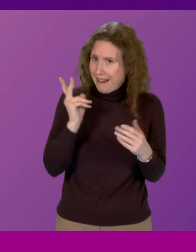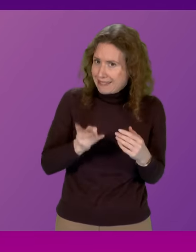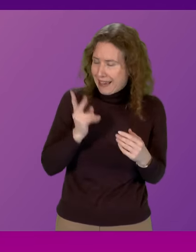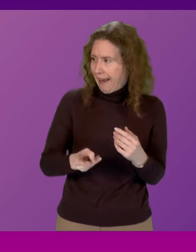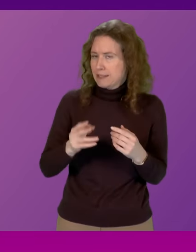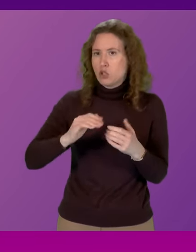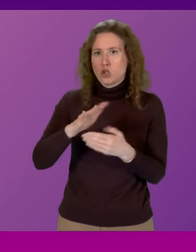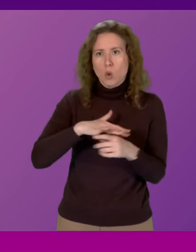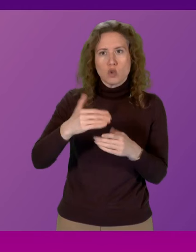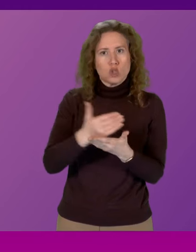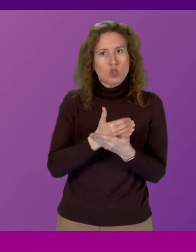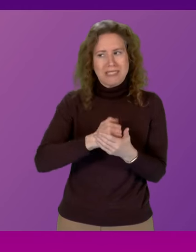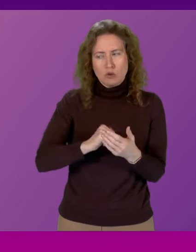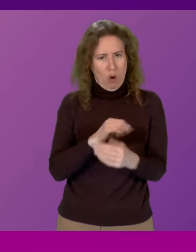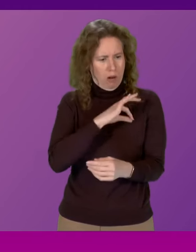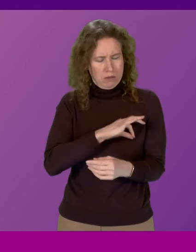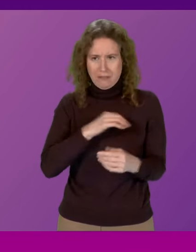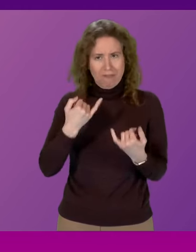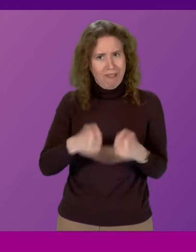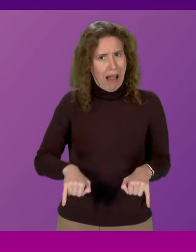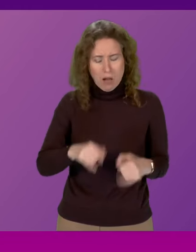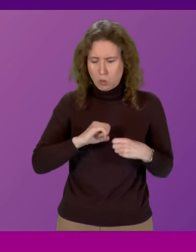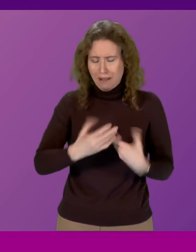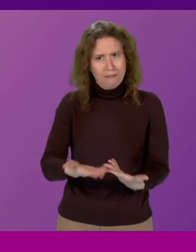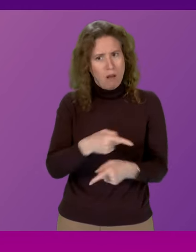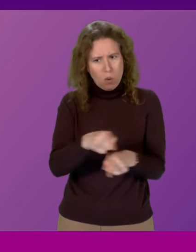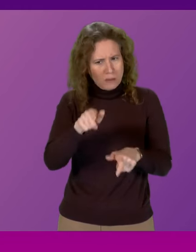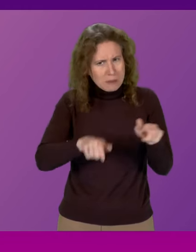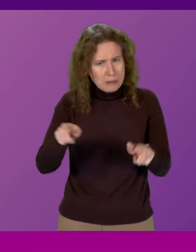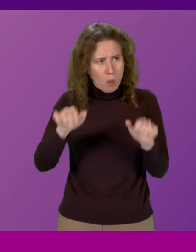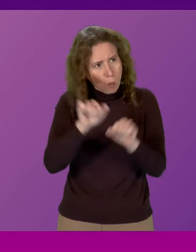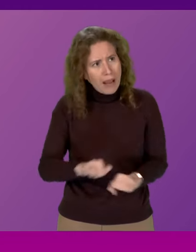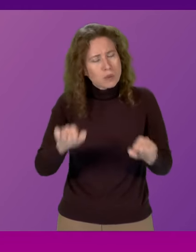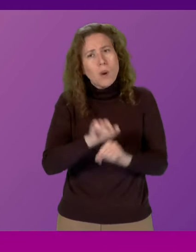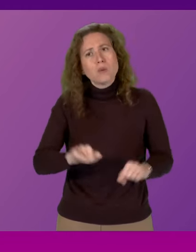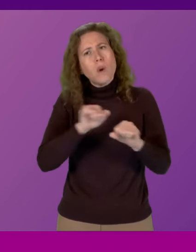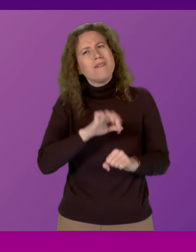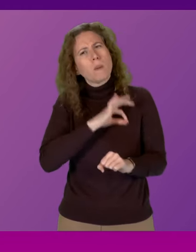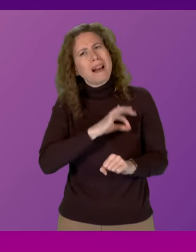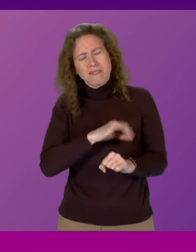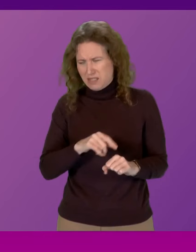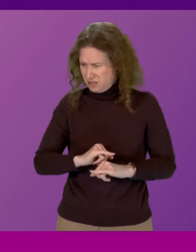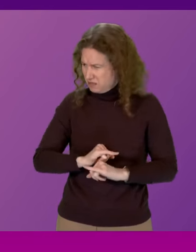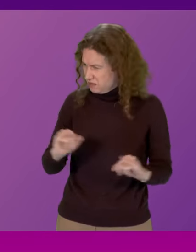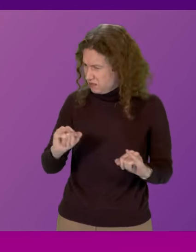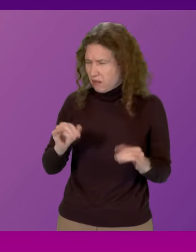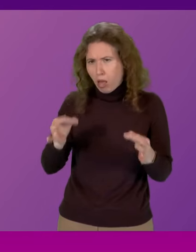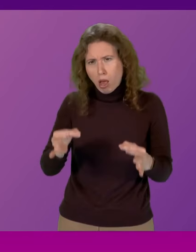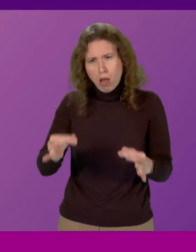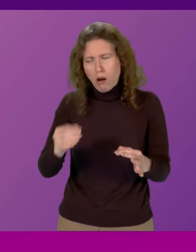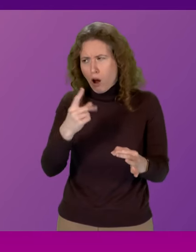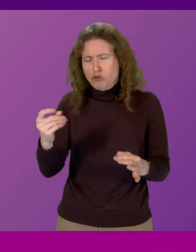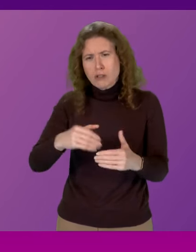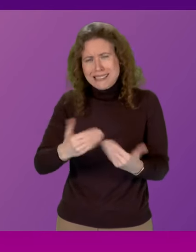Security Scotland to deliver for those in need Does the First Minister believe that those shocking delays embody dignity